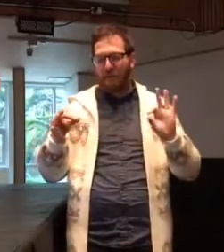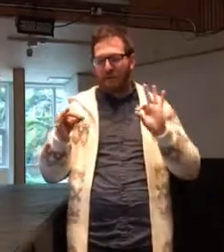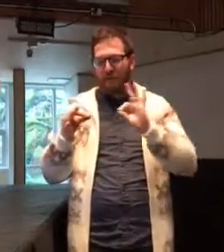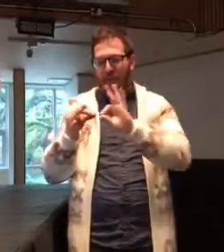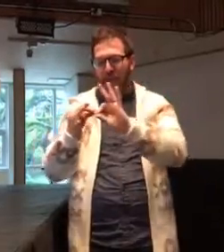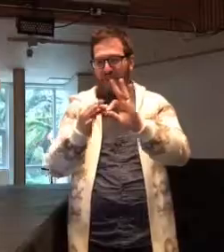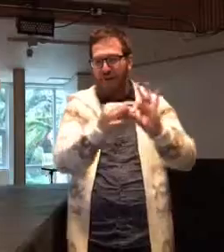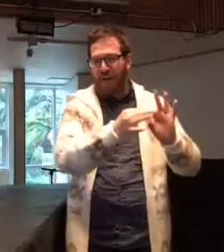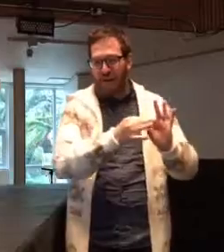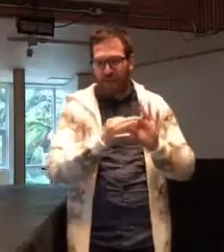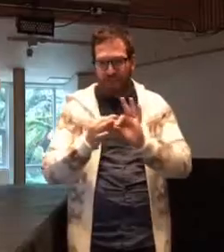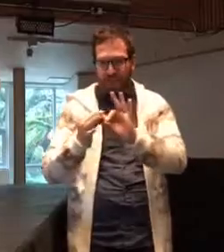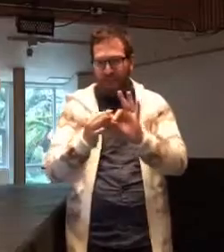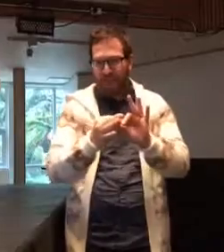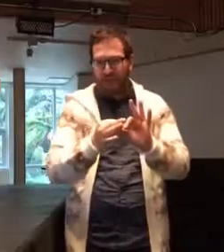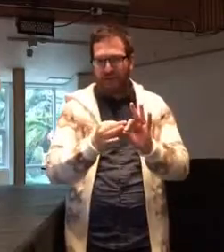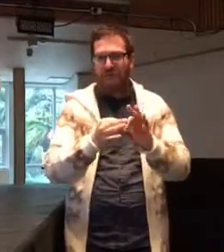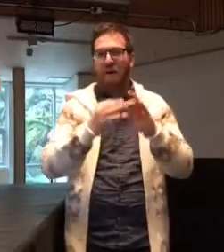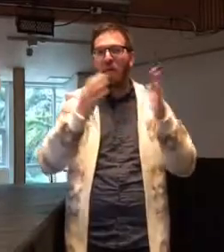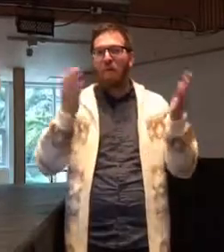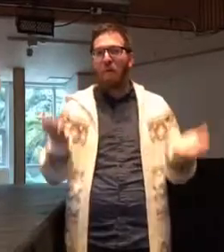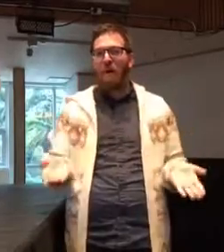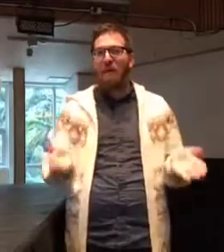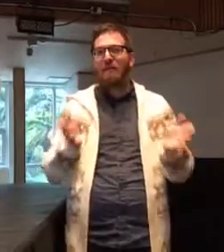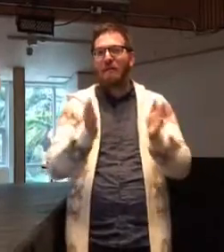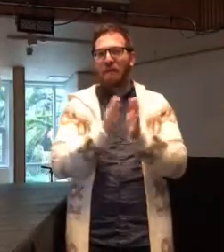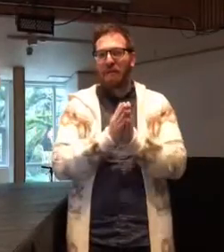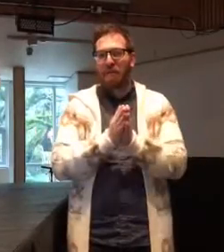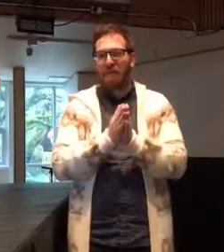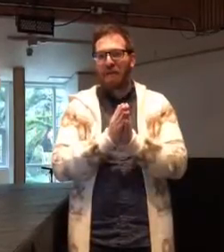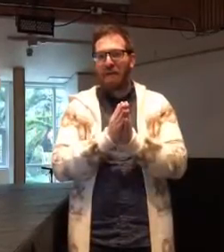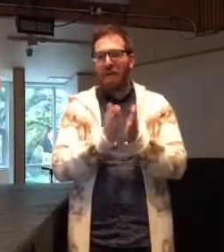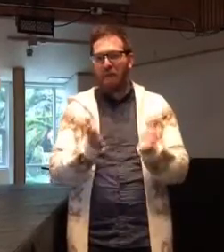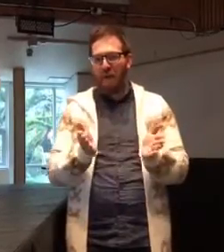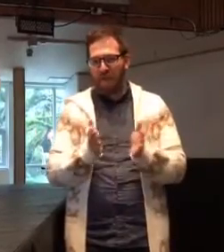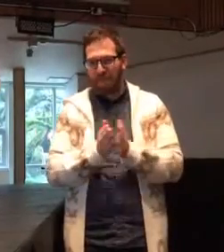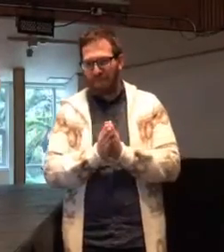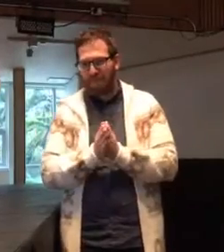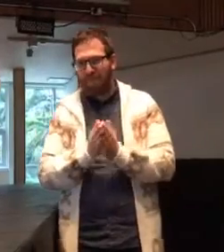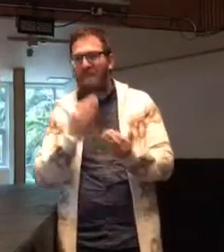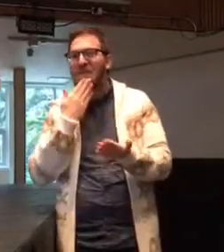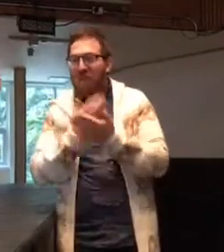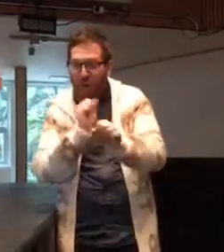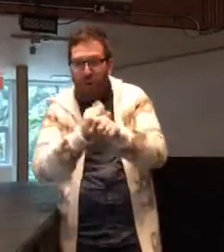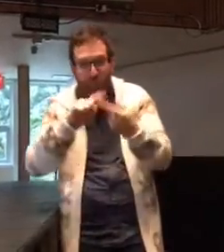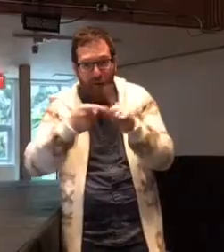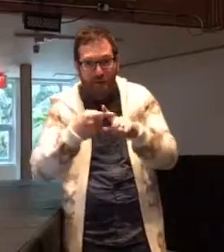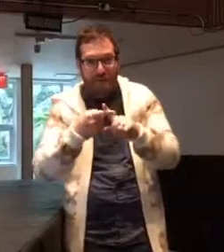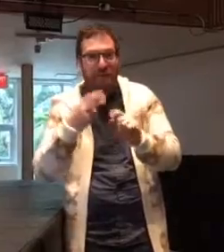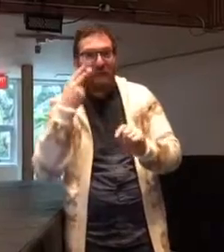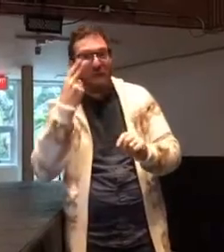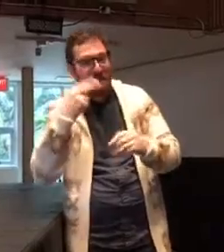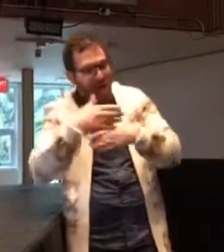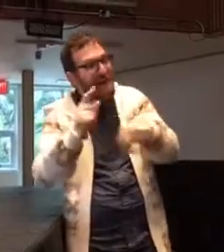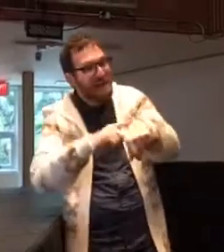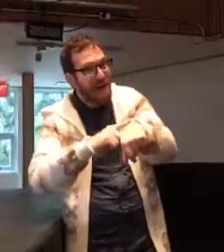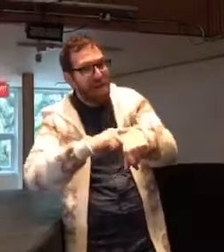in unity. Psalm 133. Good work friends. We'll see you next time.